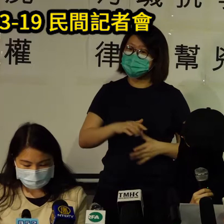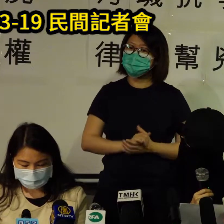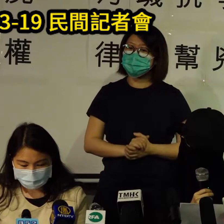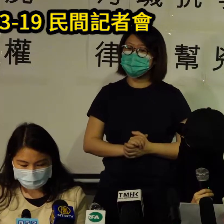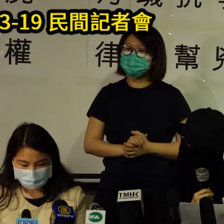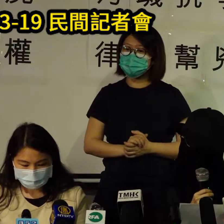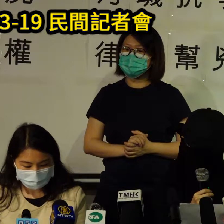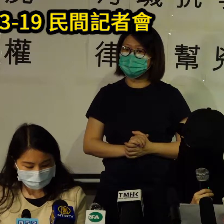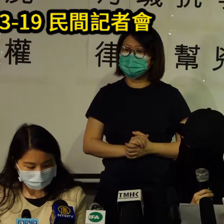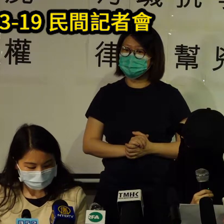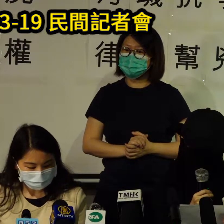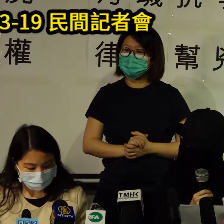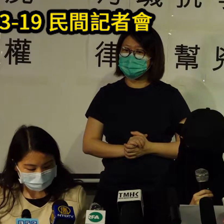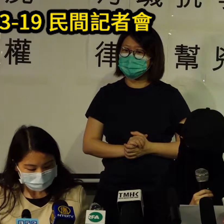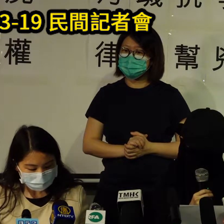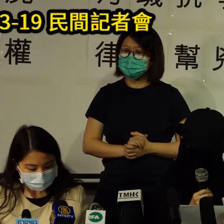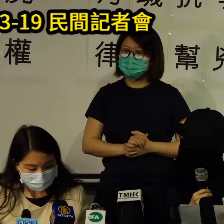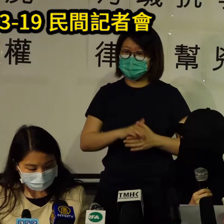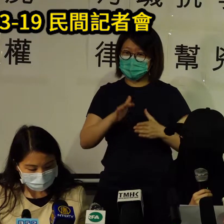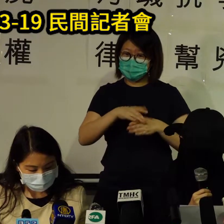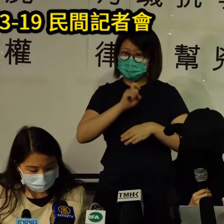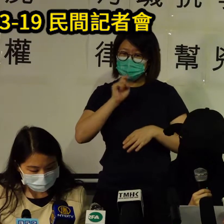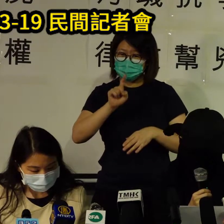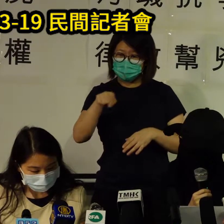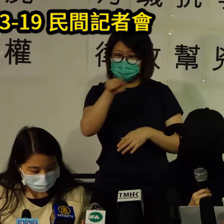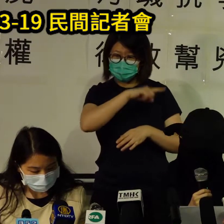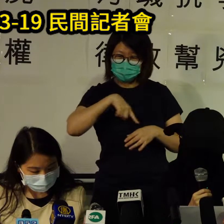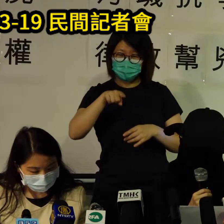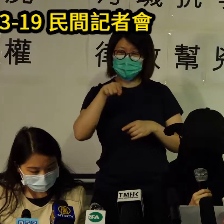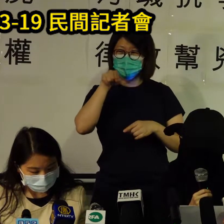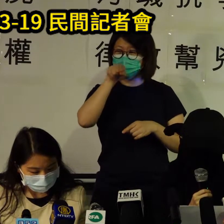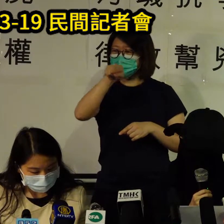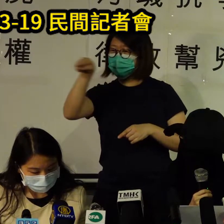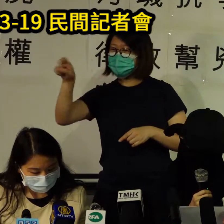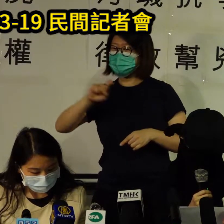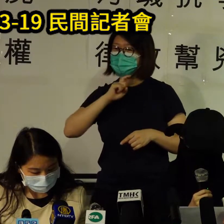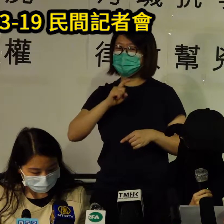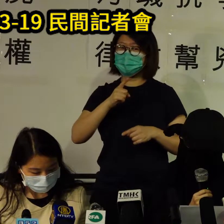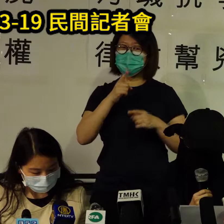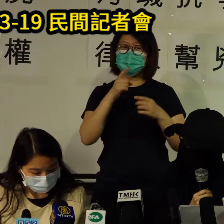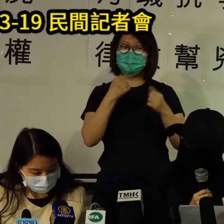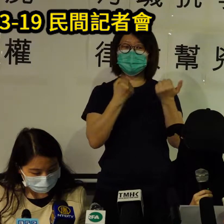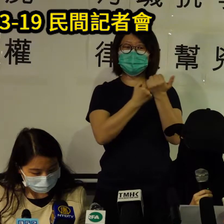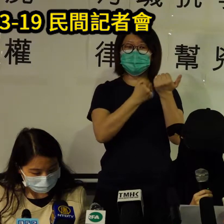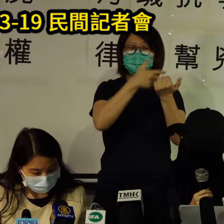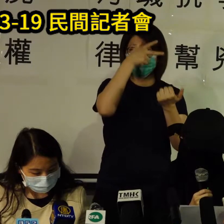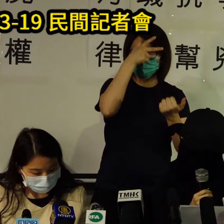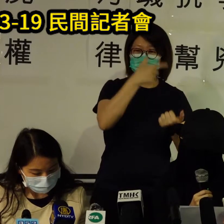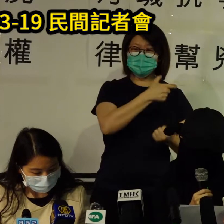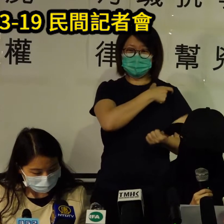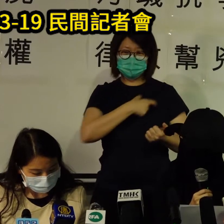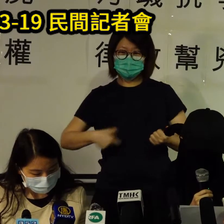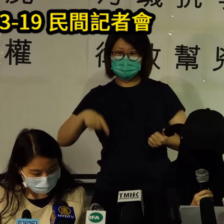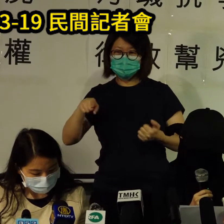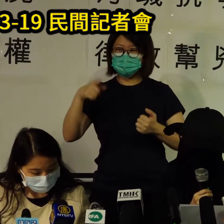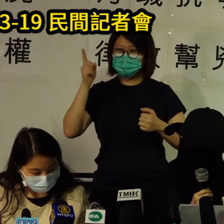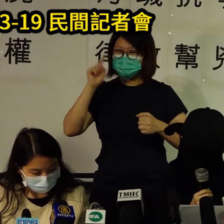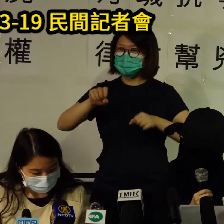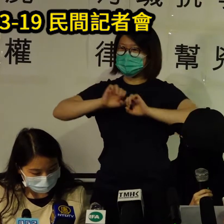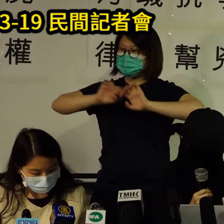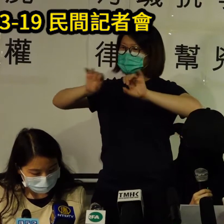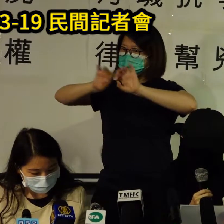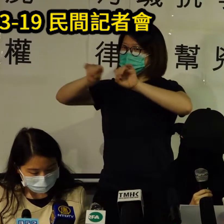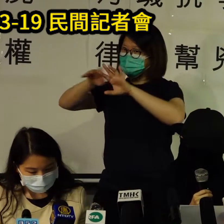prohibited by law nothing that the Hong Kong authorities have done serves to defend the interest of Hong Kongers